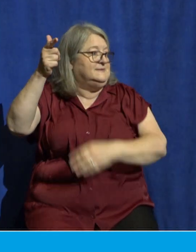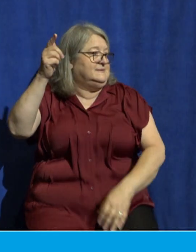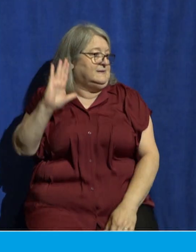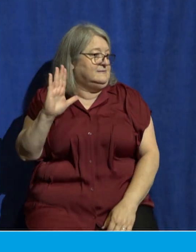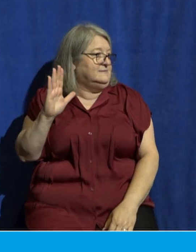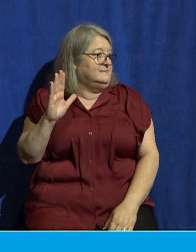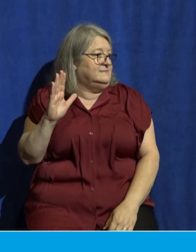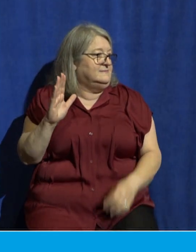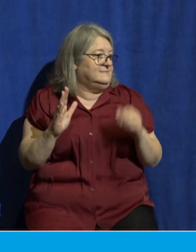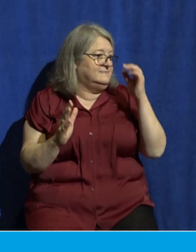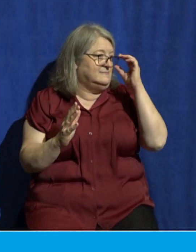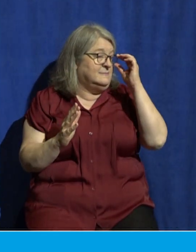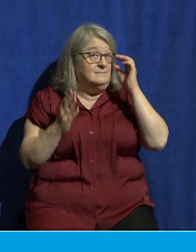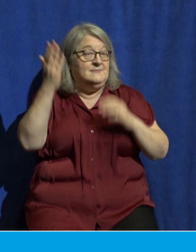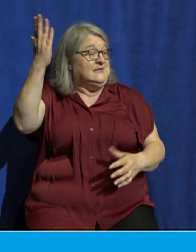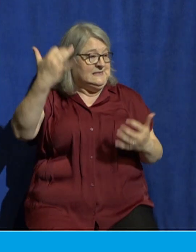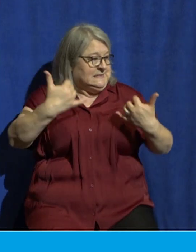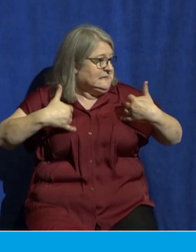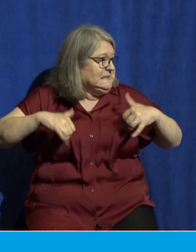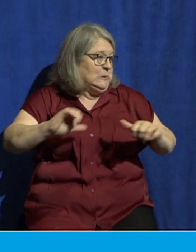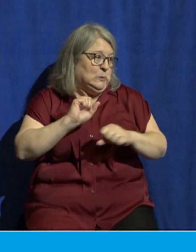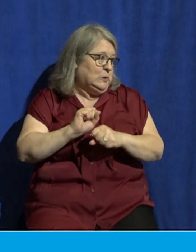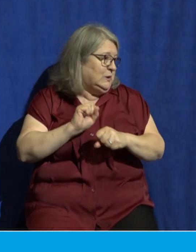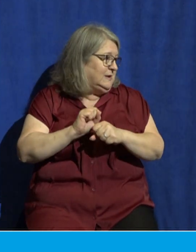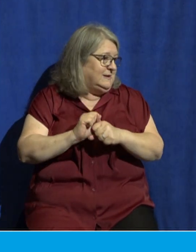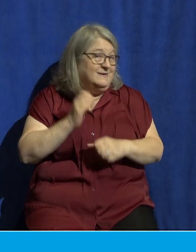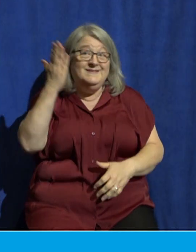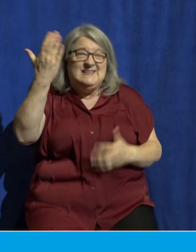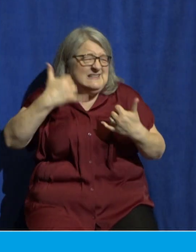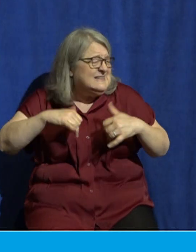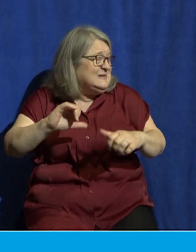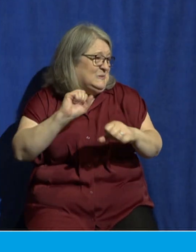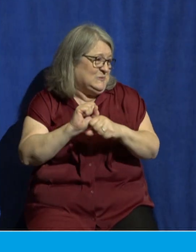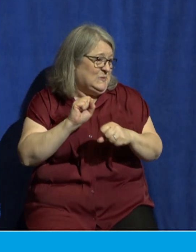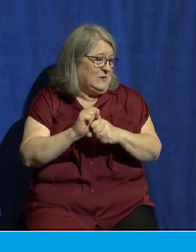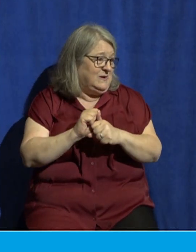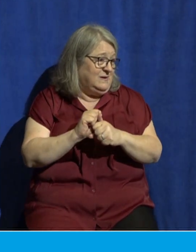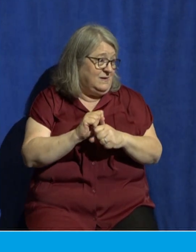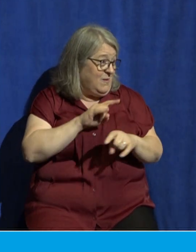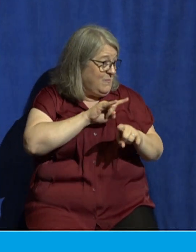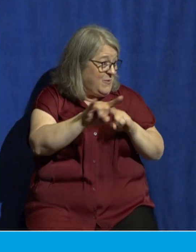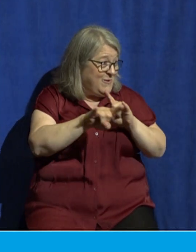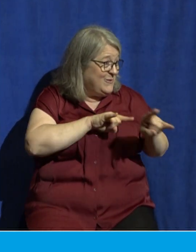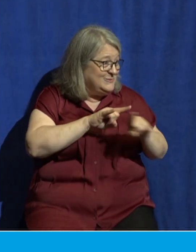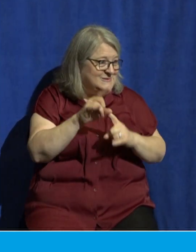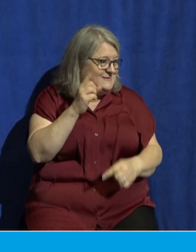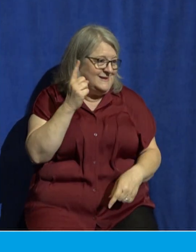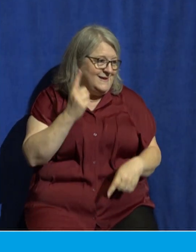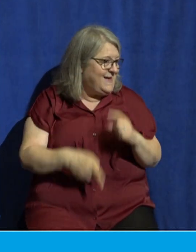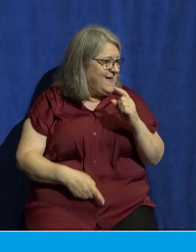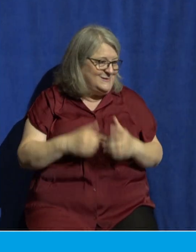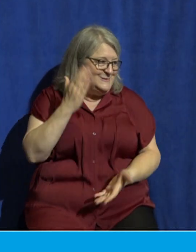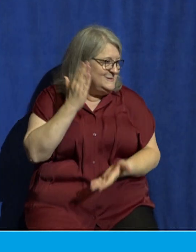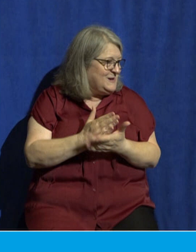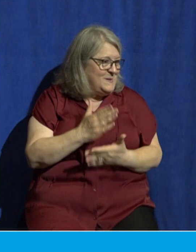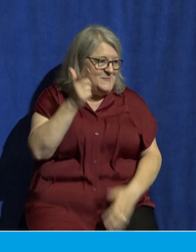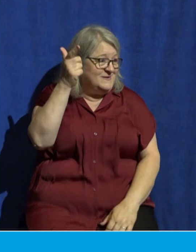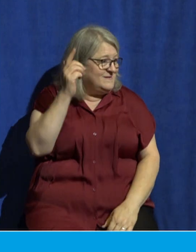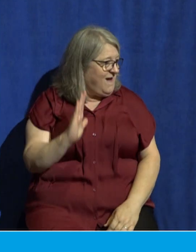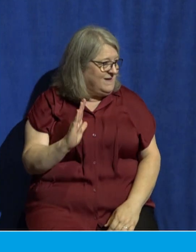I'm still at work persecution God says cannot stop me from accomplishing my redemptive